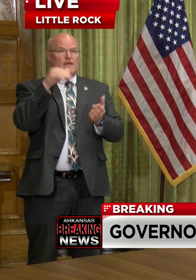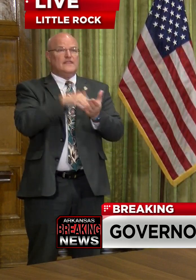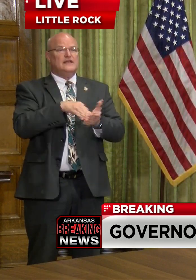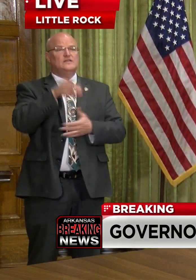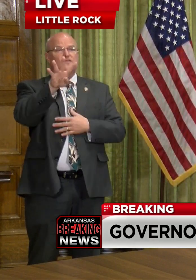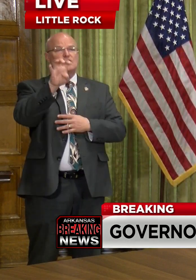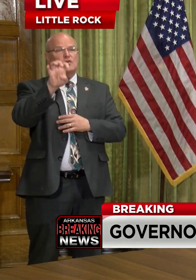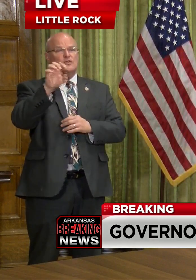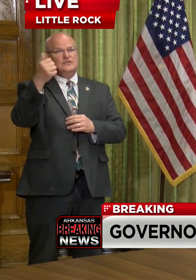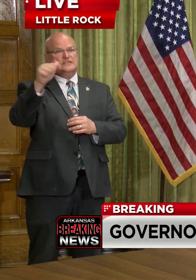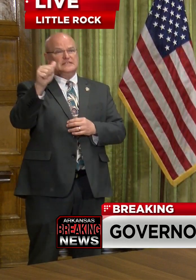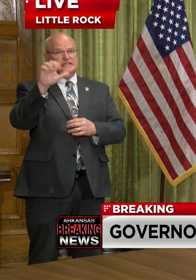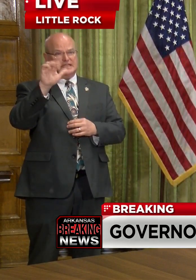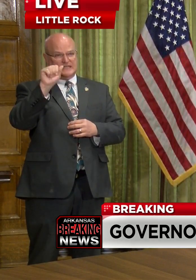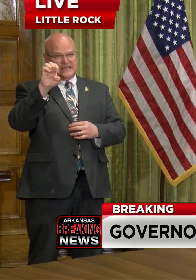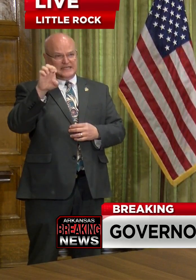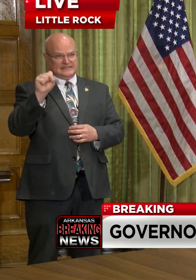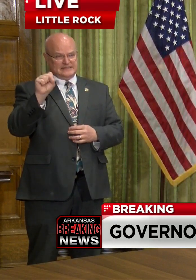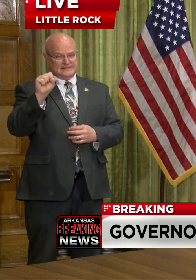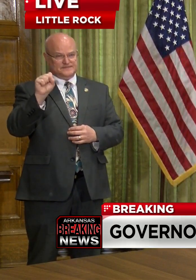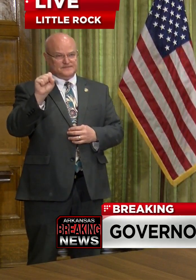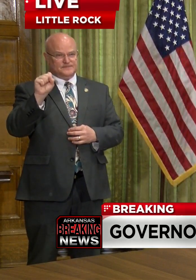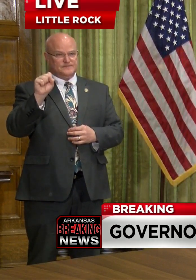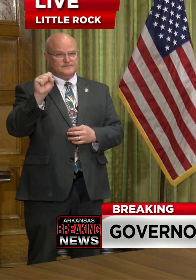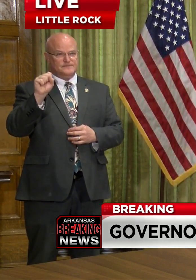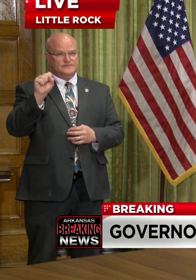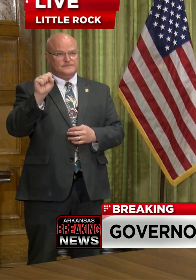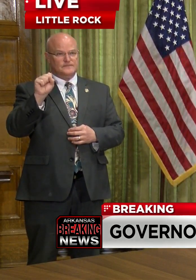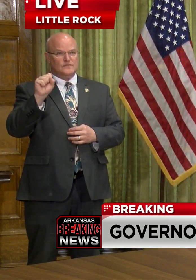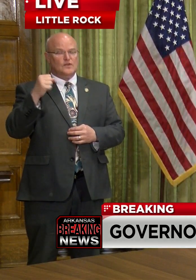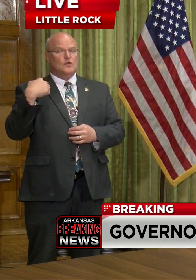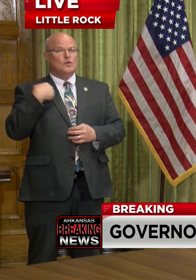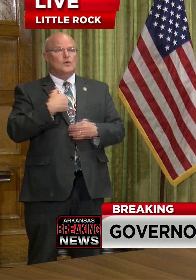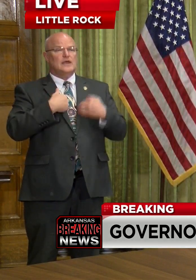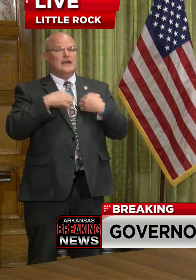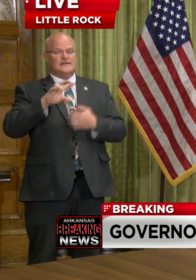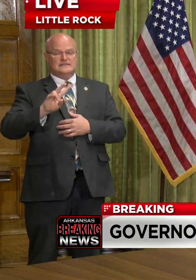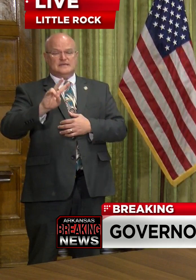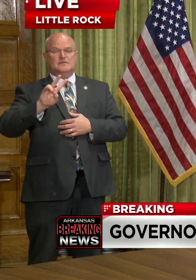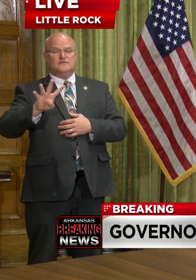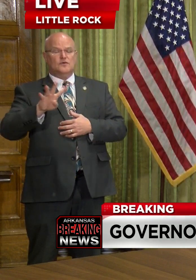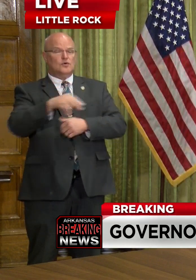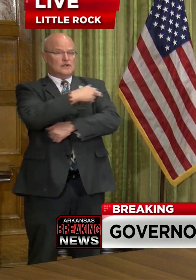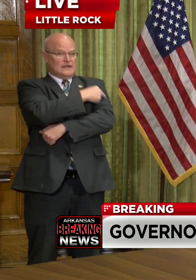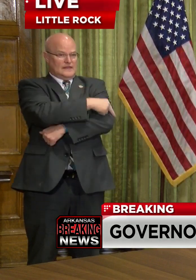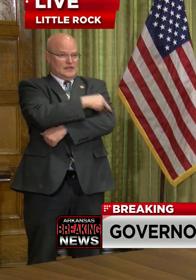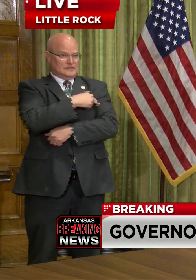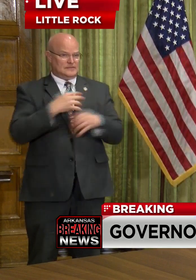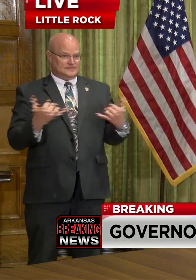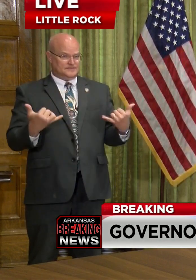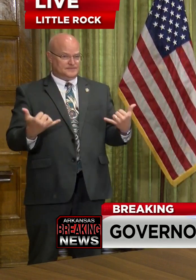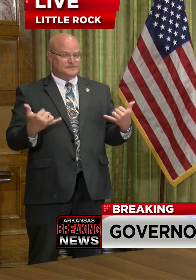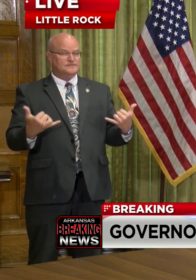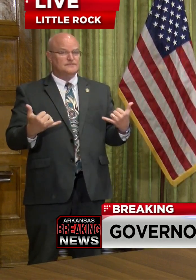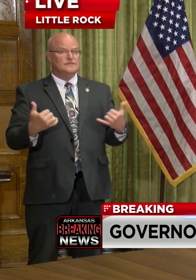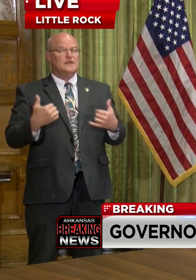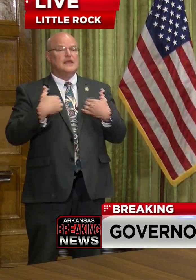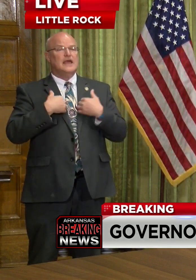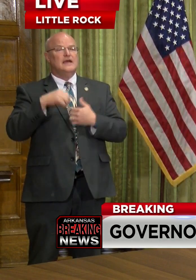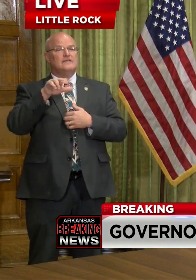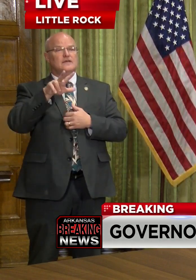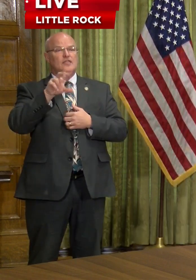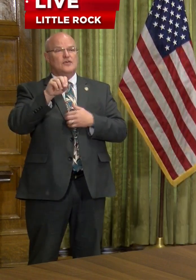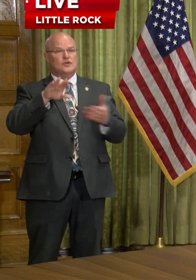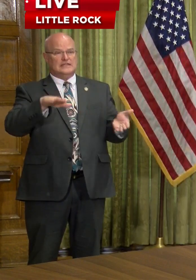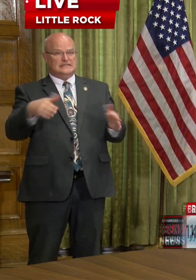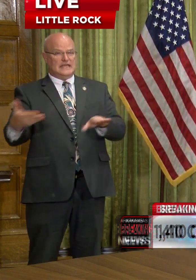,410 cases. We have 74 that are hospitalized, and we have 30